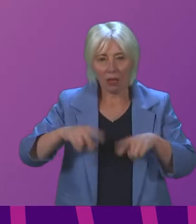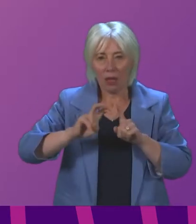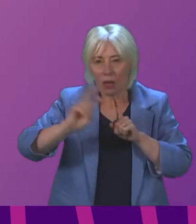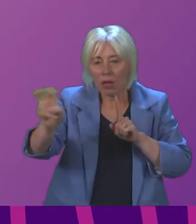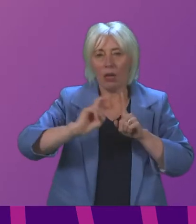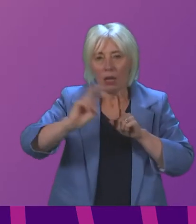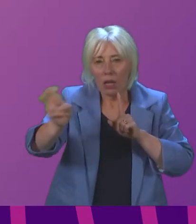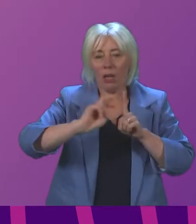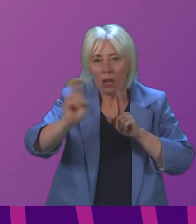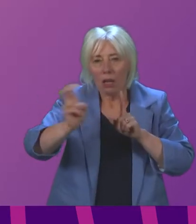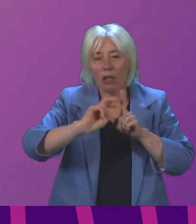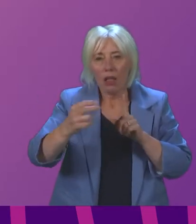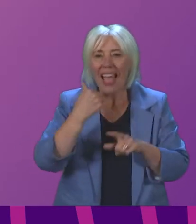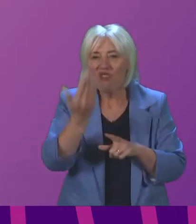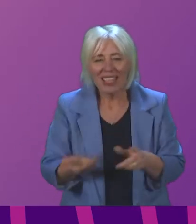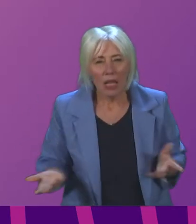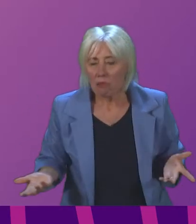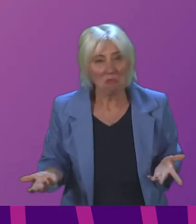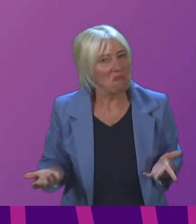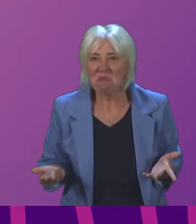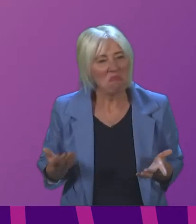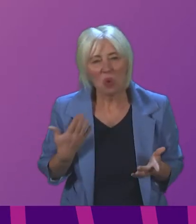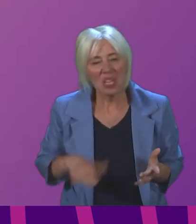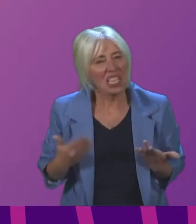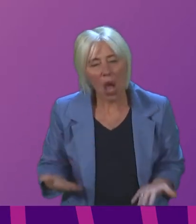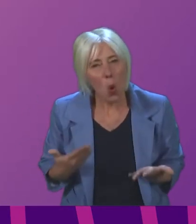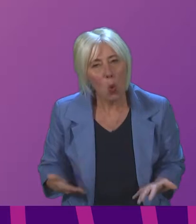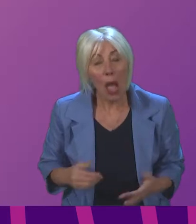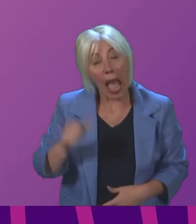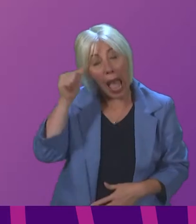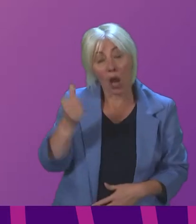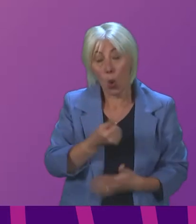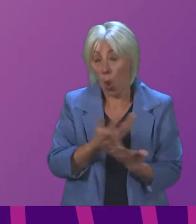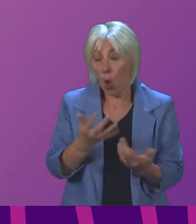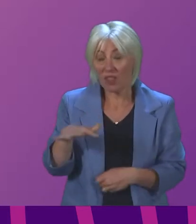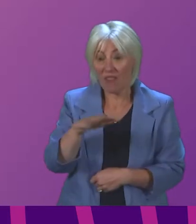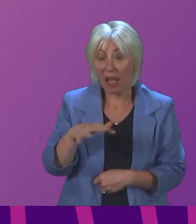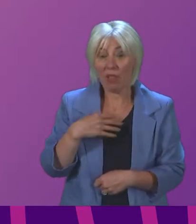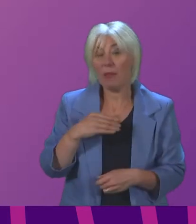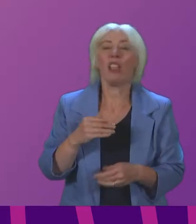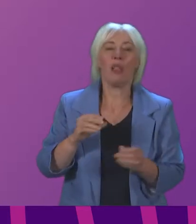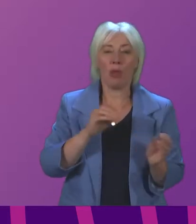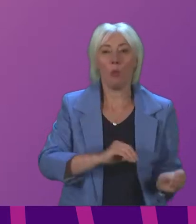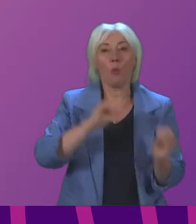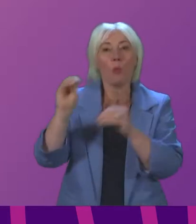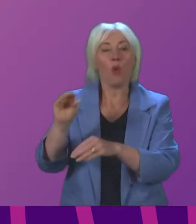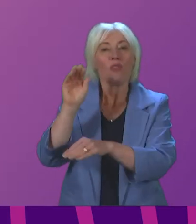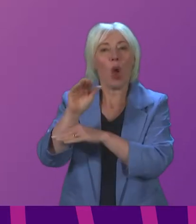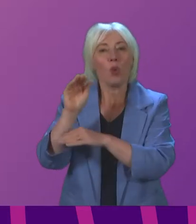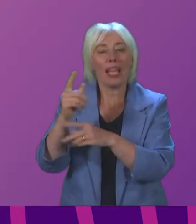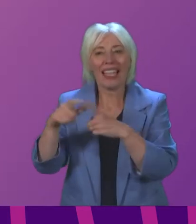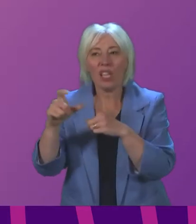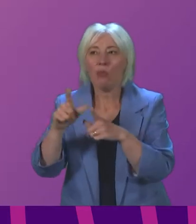distance off a city centre so I know of several families who've moved out of Edinburgh into Fife